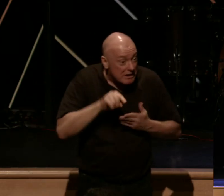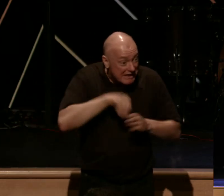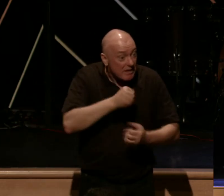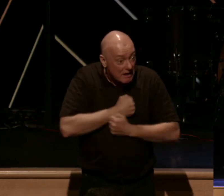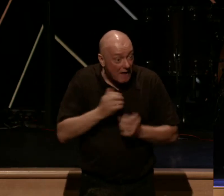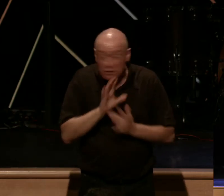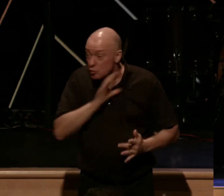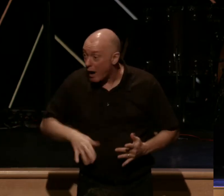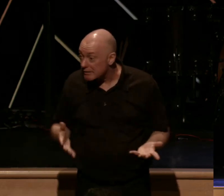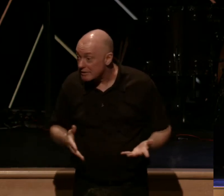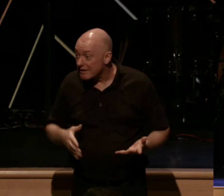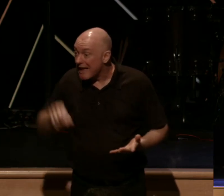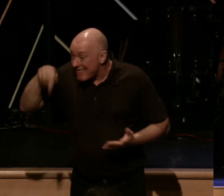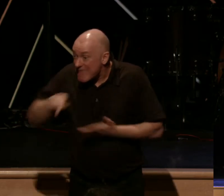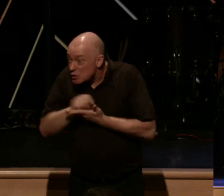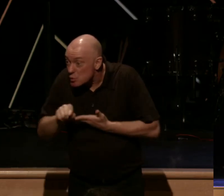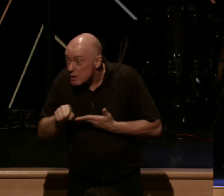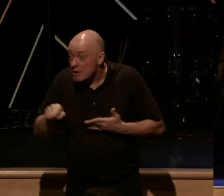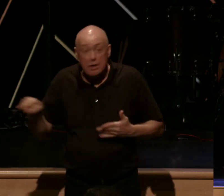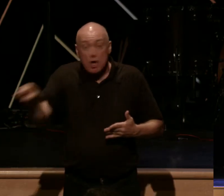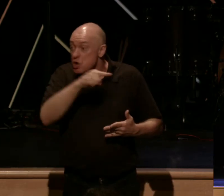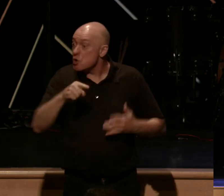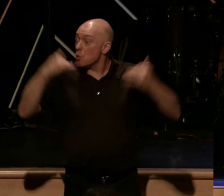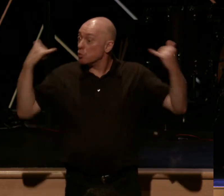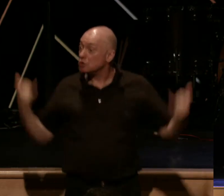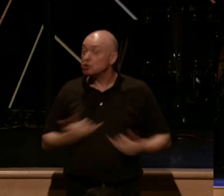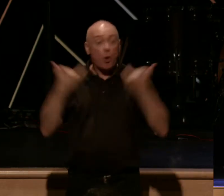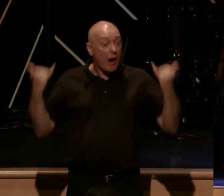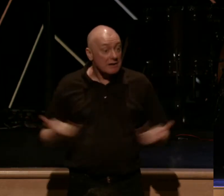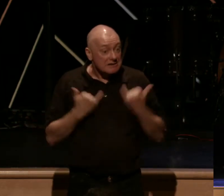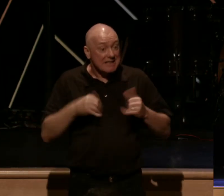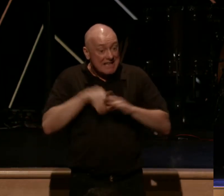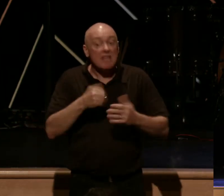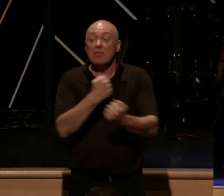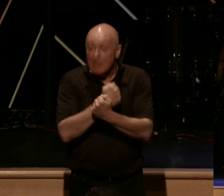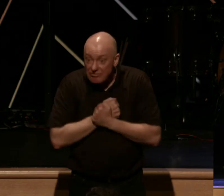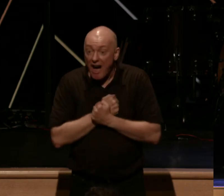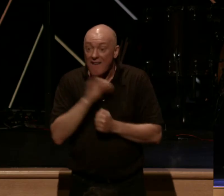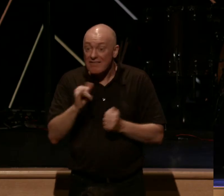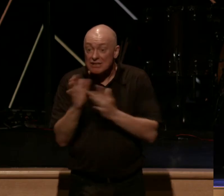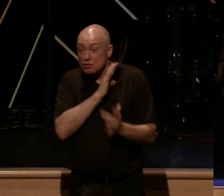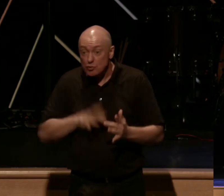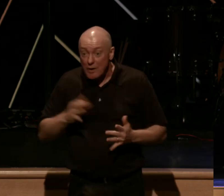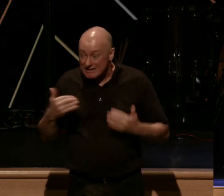Was this a week for you where you were rejoicing in the love that Jesus Christ has for you?